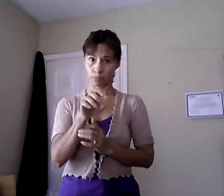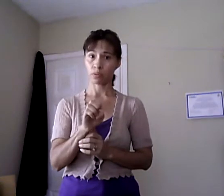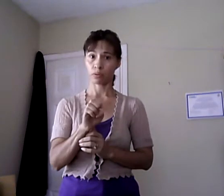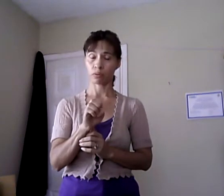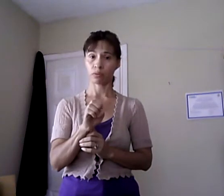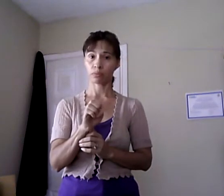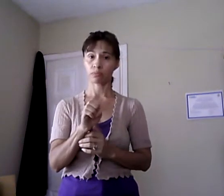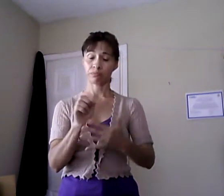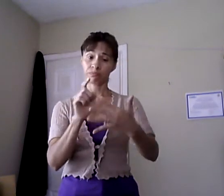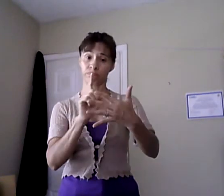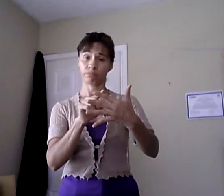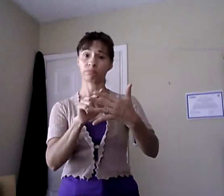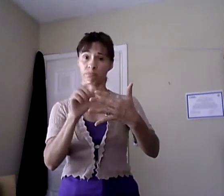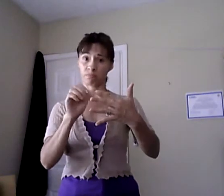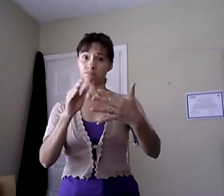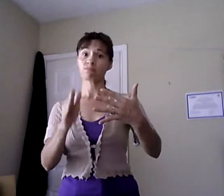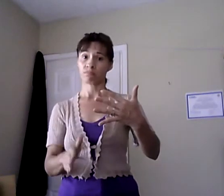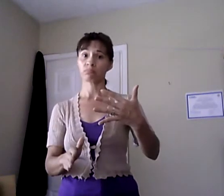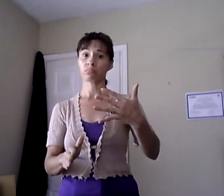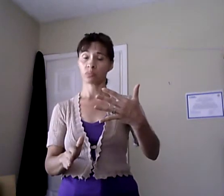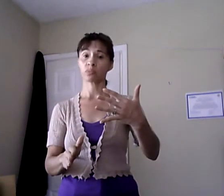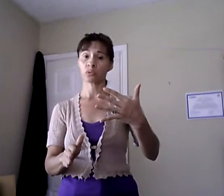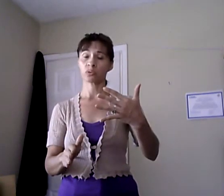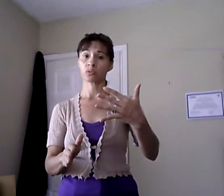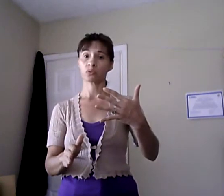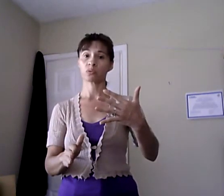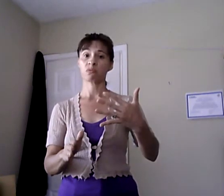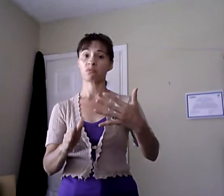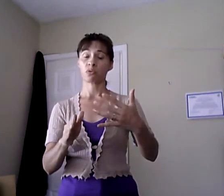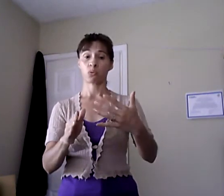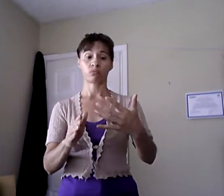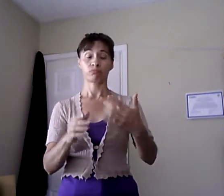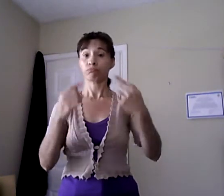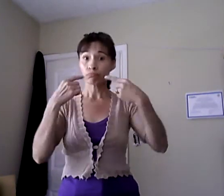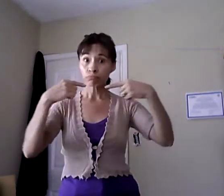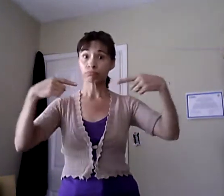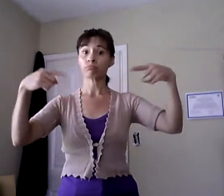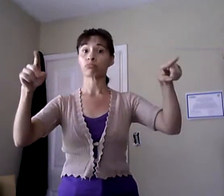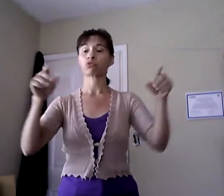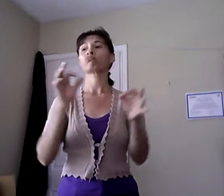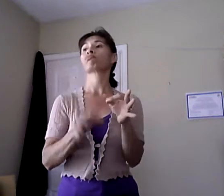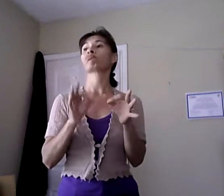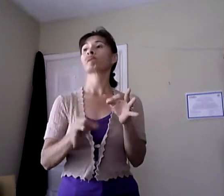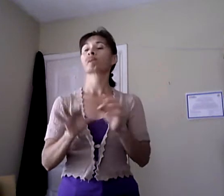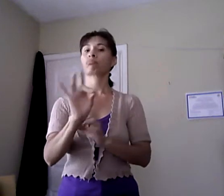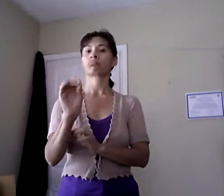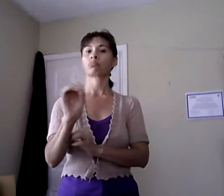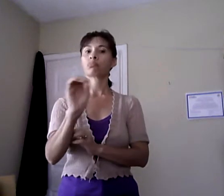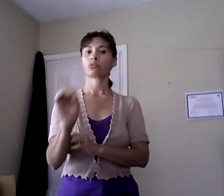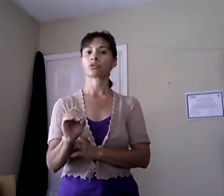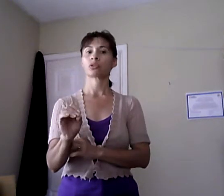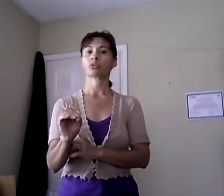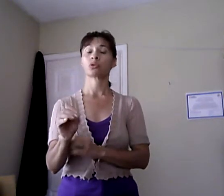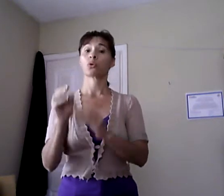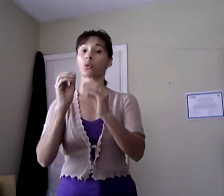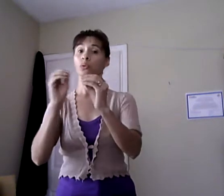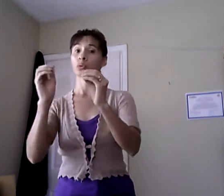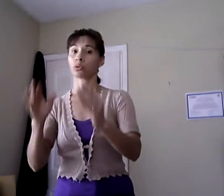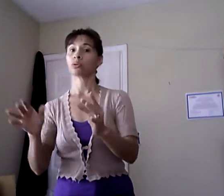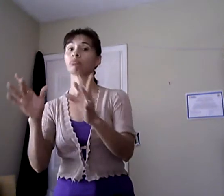effectively can only interpret 80% of a teacher's message. To compare that with grades, that means